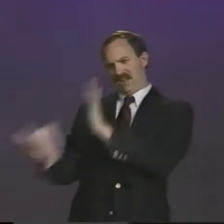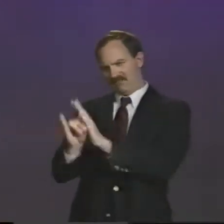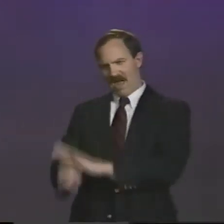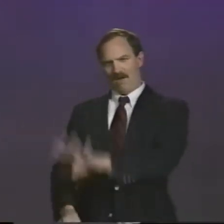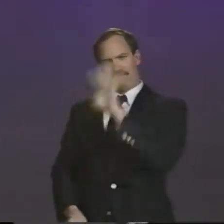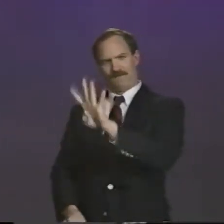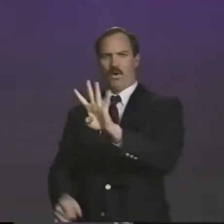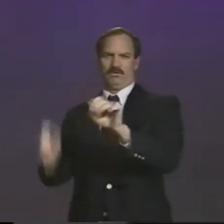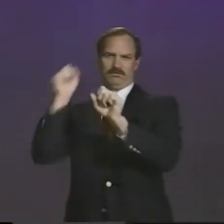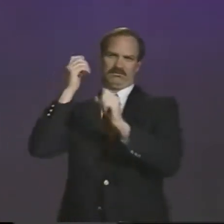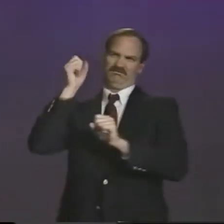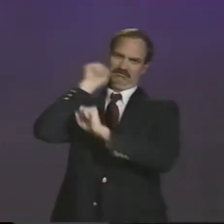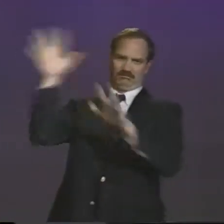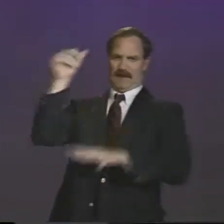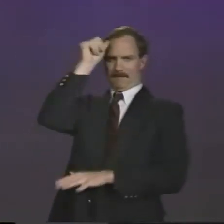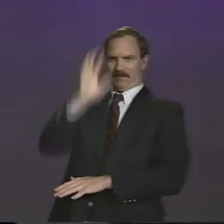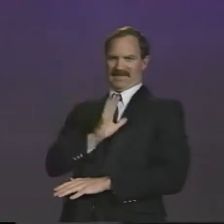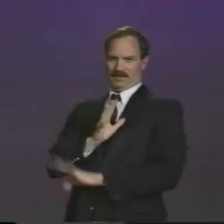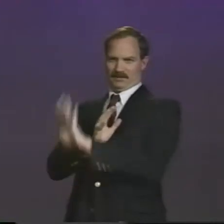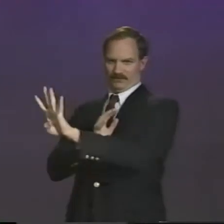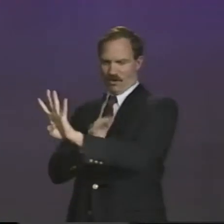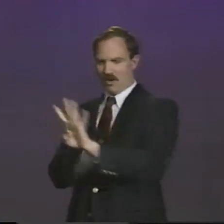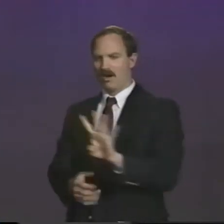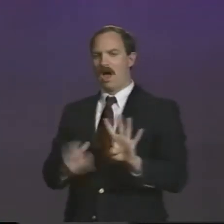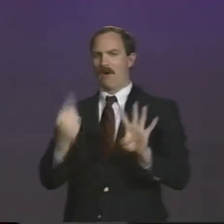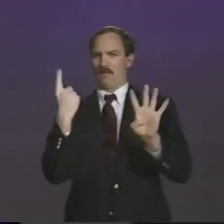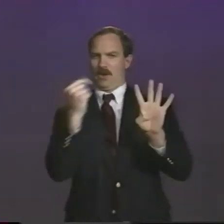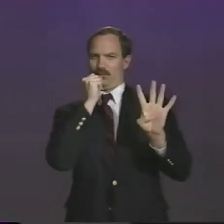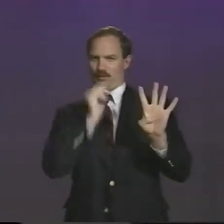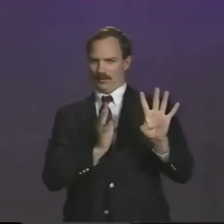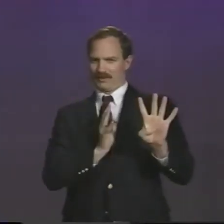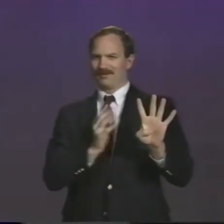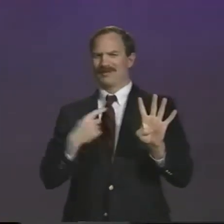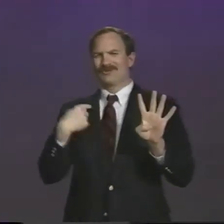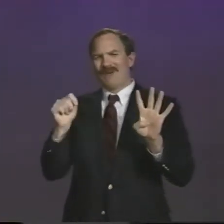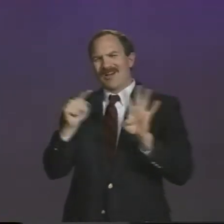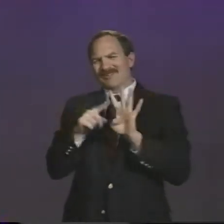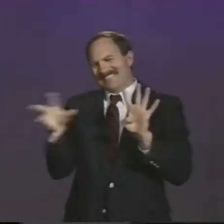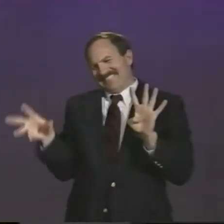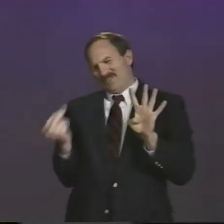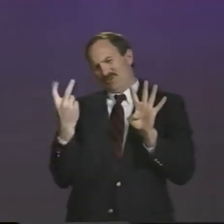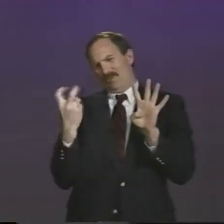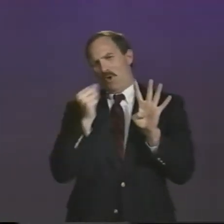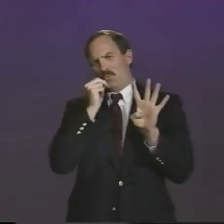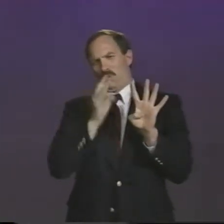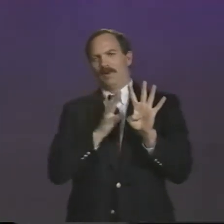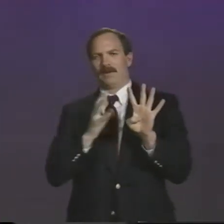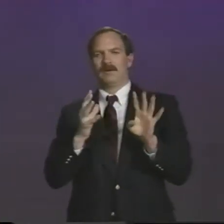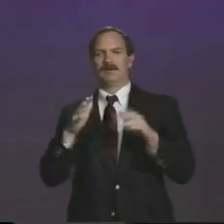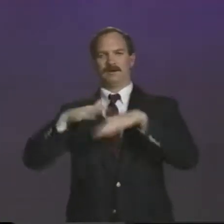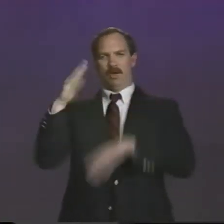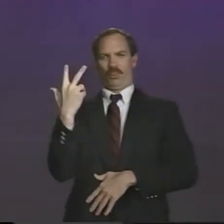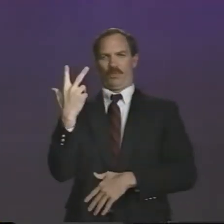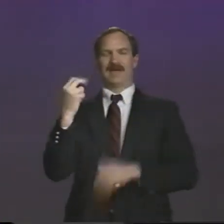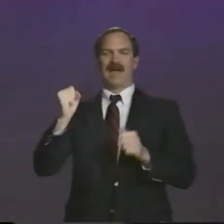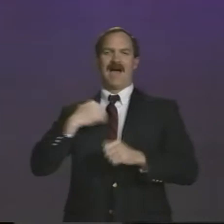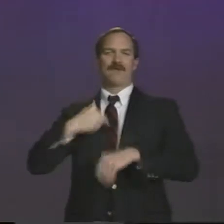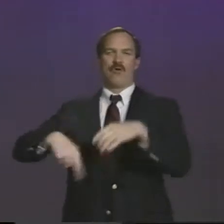together as we find individuals. So far, we have identified four outstanding men and women. We're hoping to find two more women,